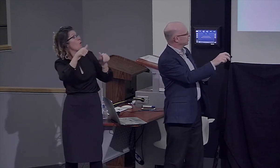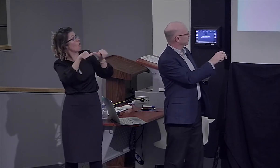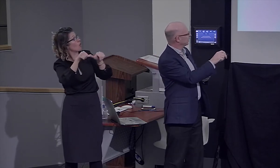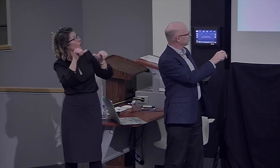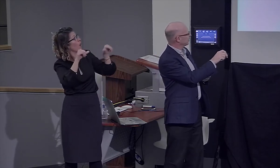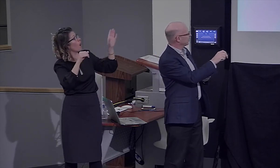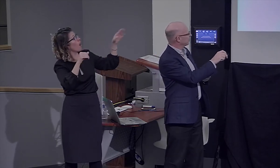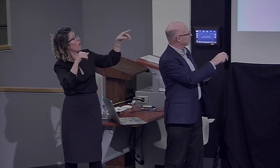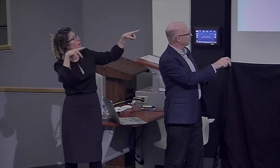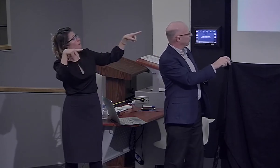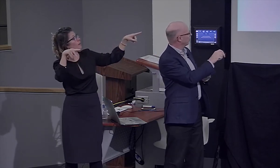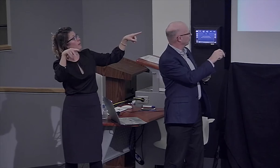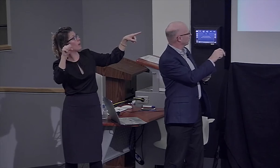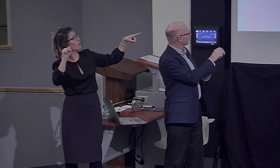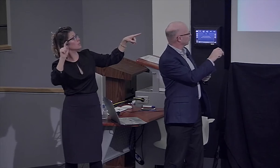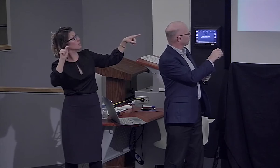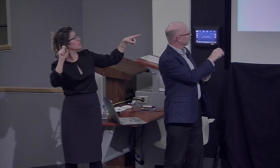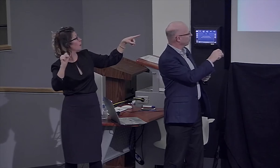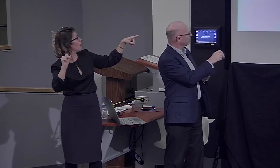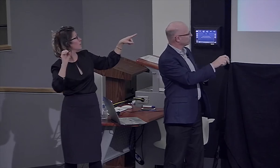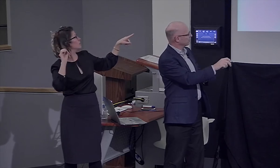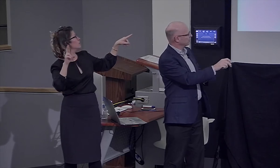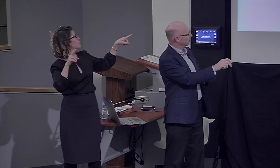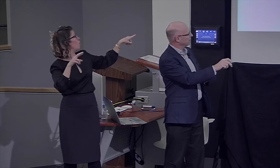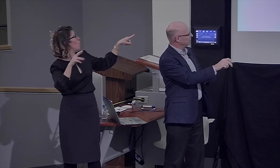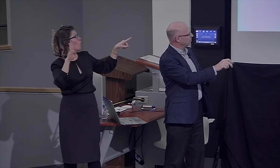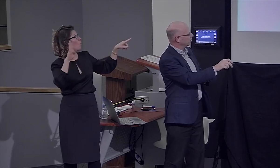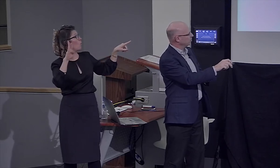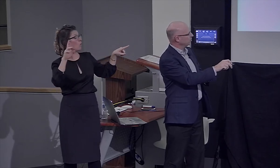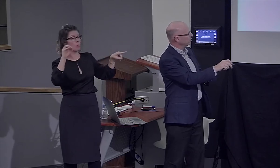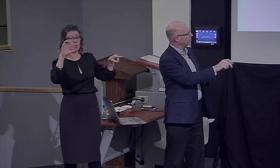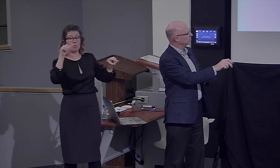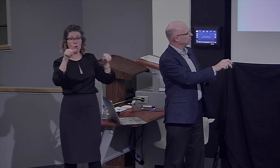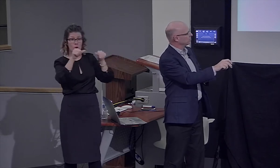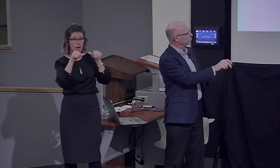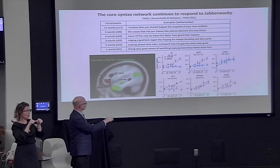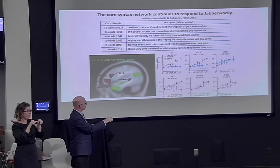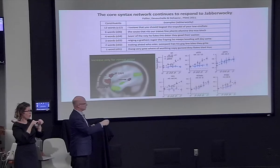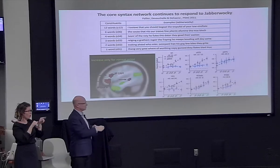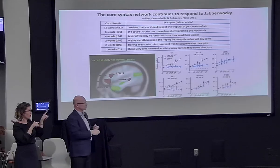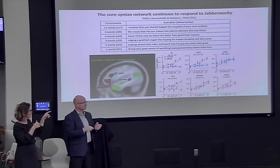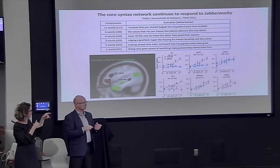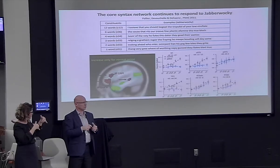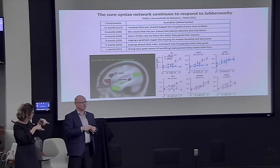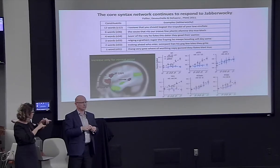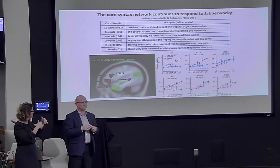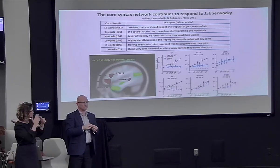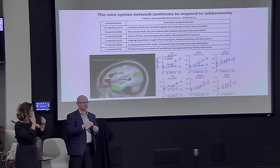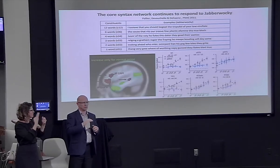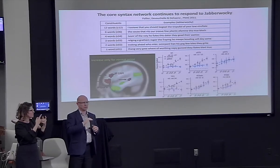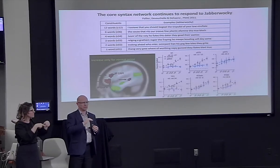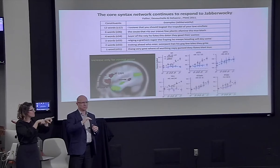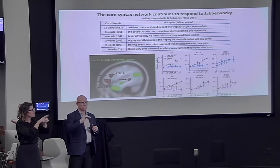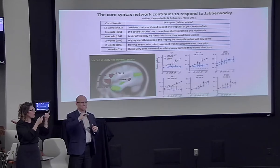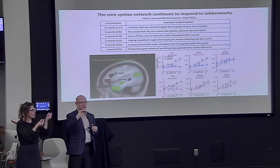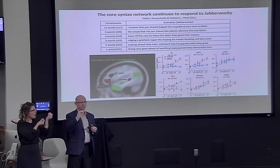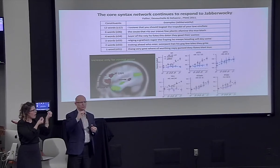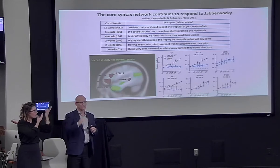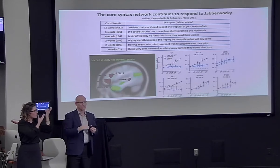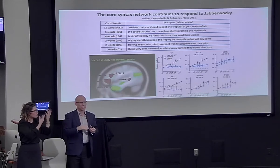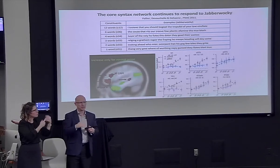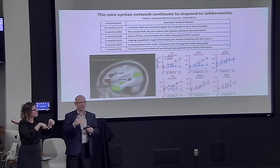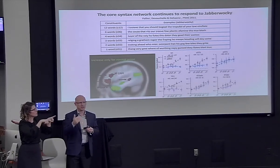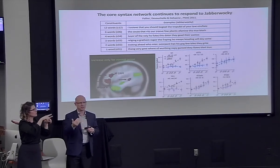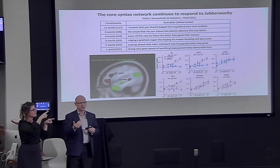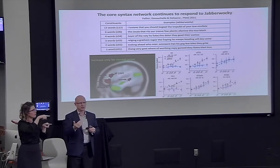PSTS here, or areas of brokers area, they continue to show the same sort of activation with the same slope,